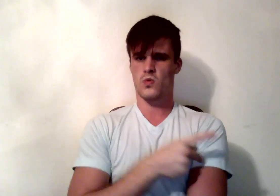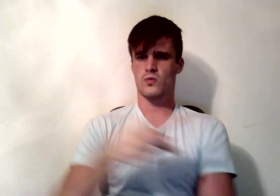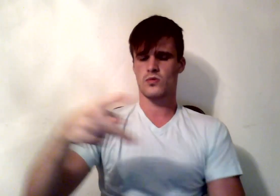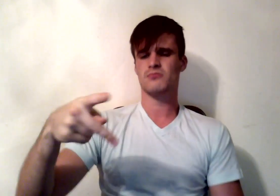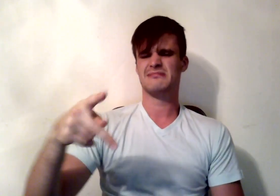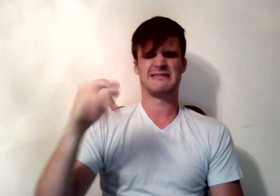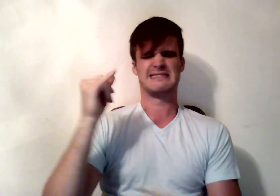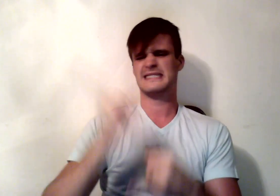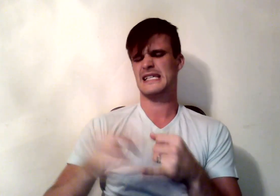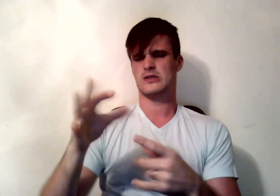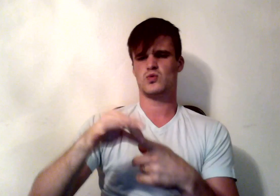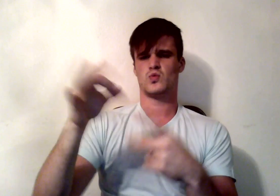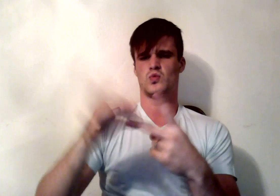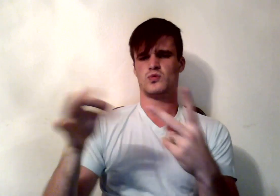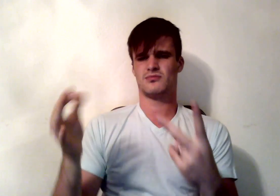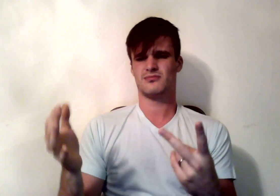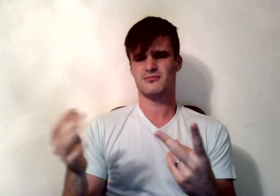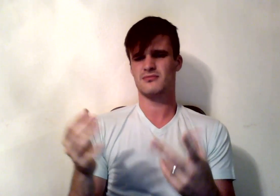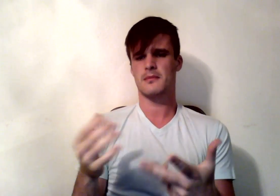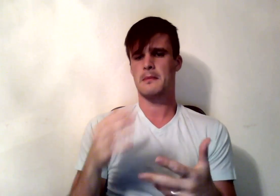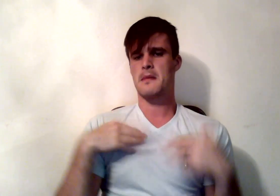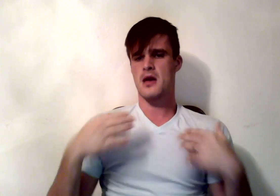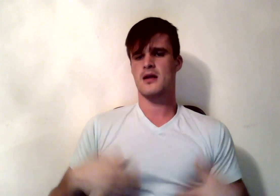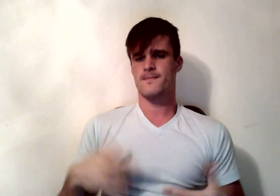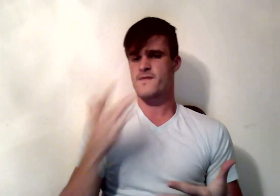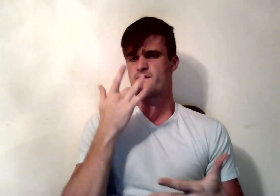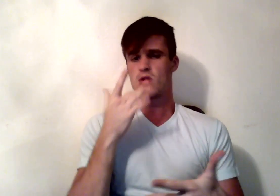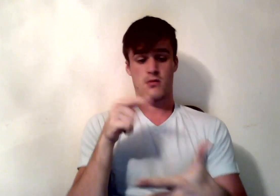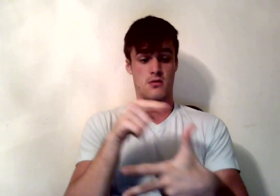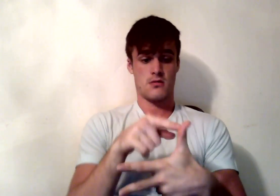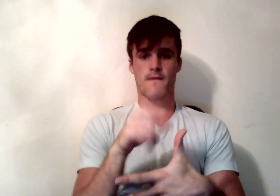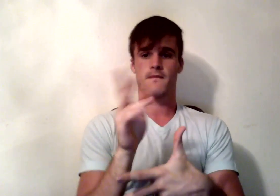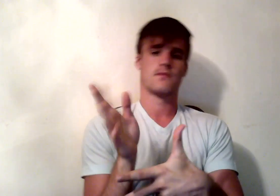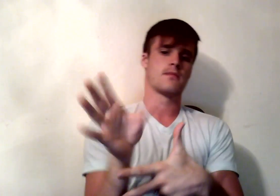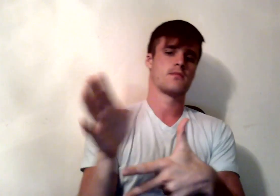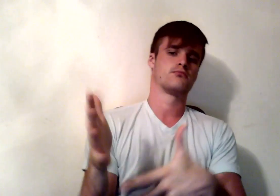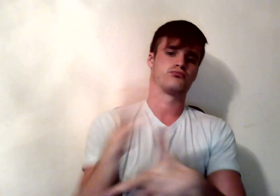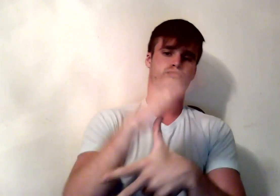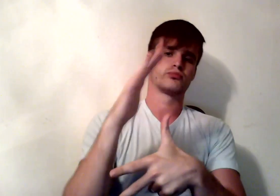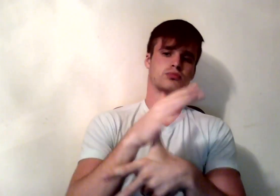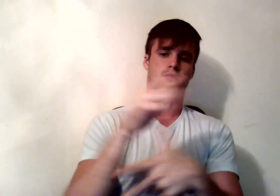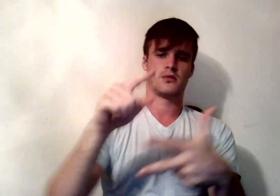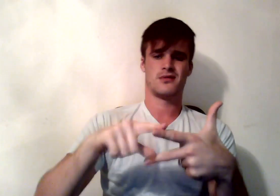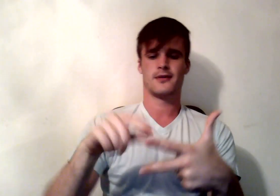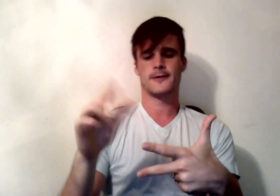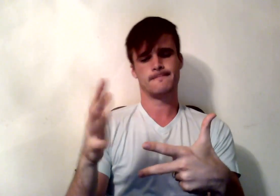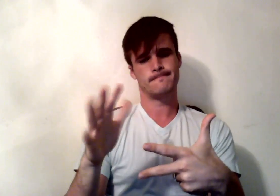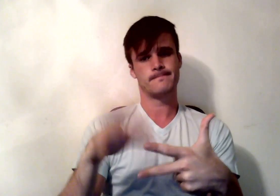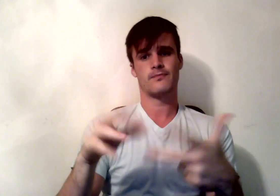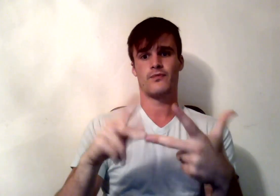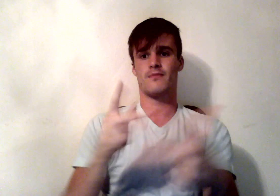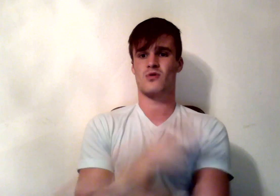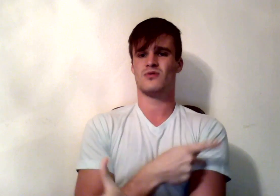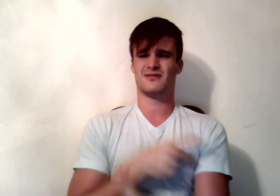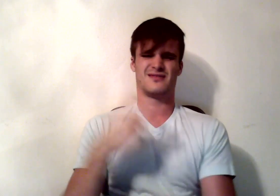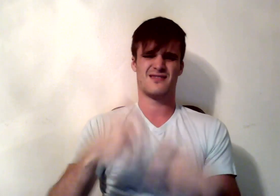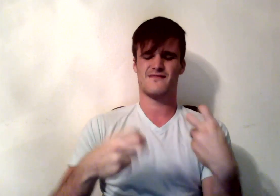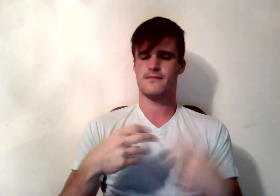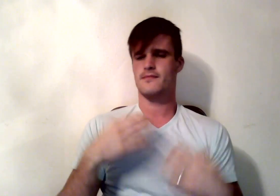are needed for countless other functions in your body, including growth, development, and repair of tissues. Because proteins have